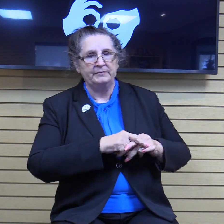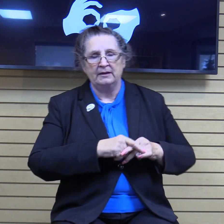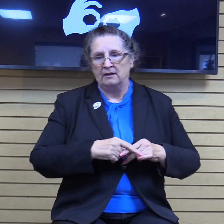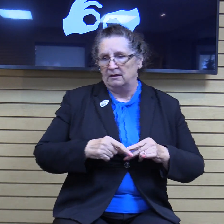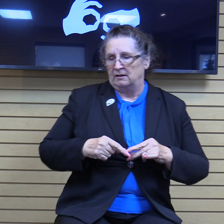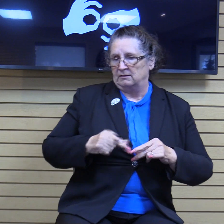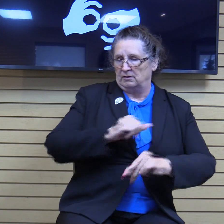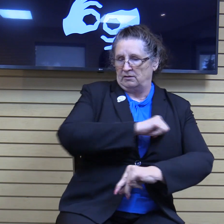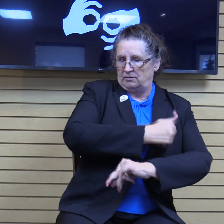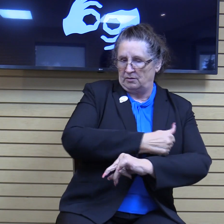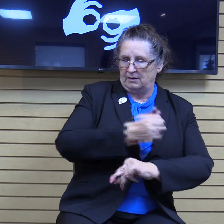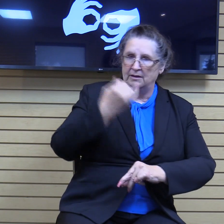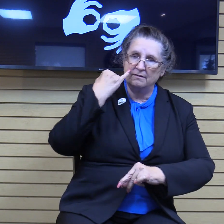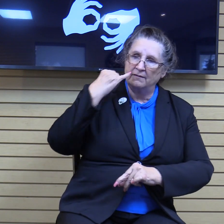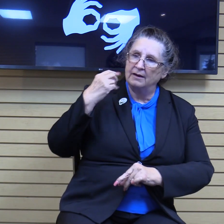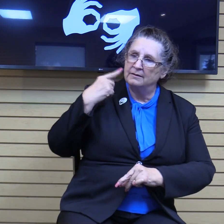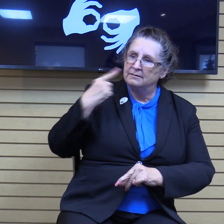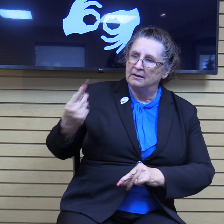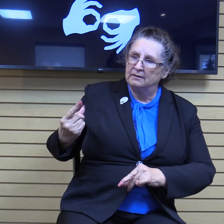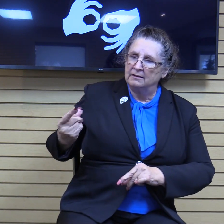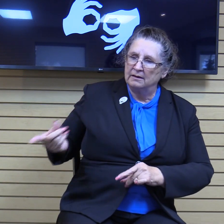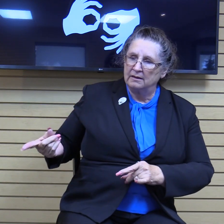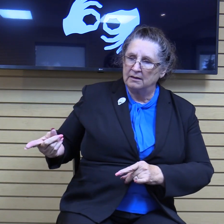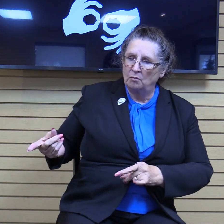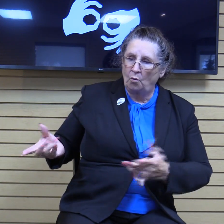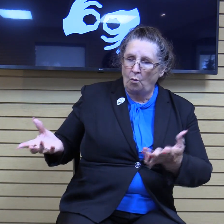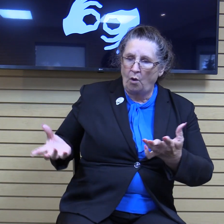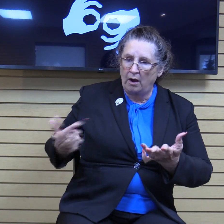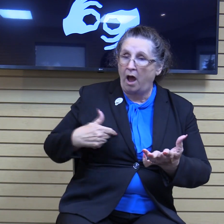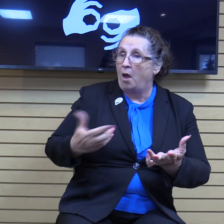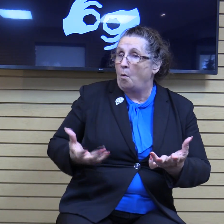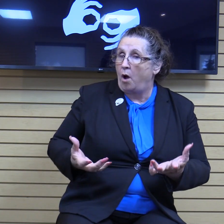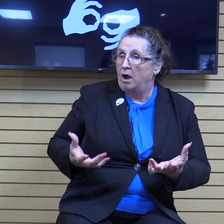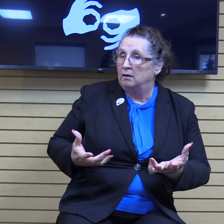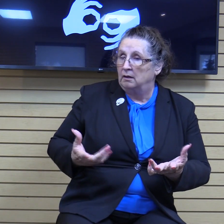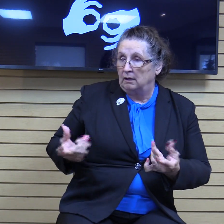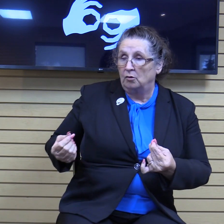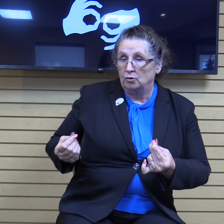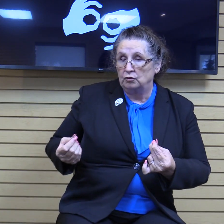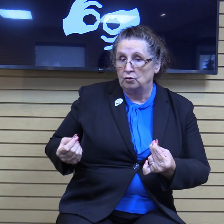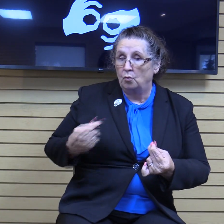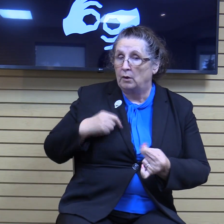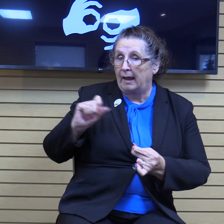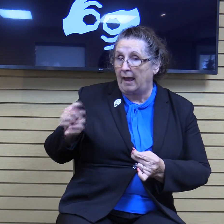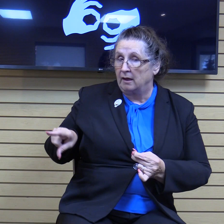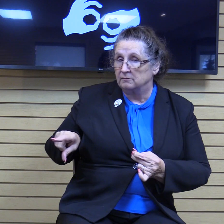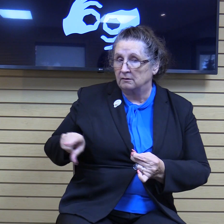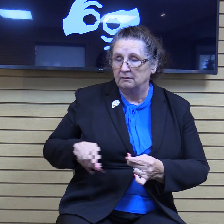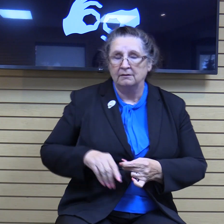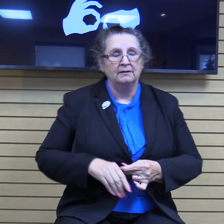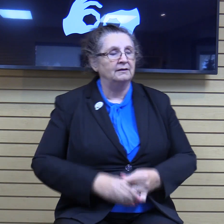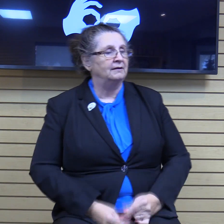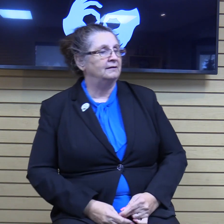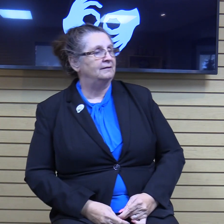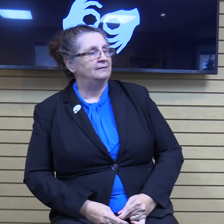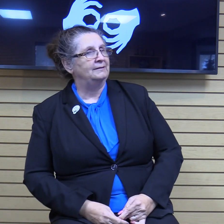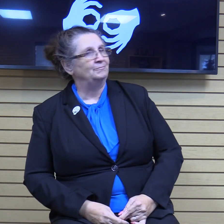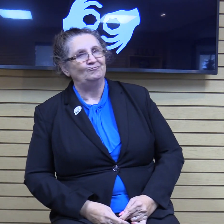authority. If I tell him what I want, he'll do what I ask. It doesn't work that way.